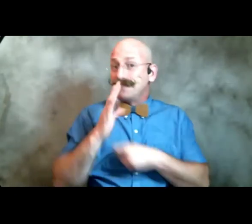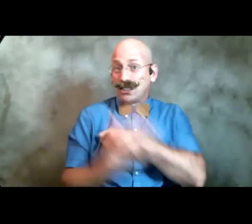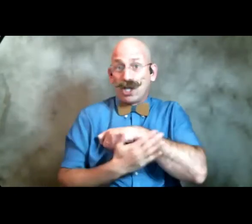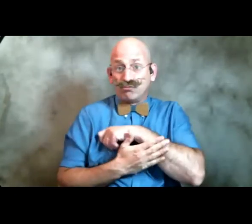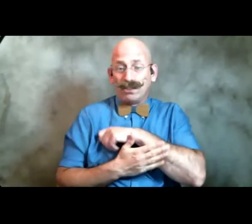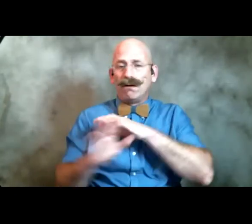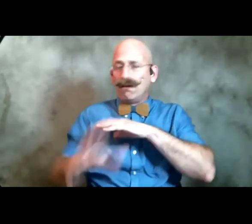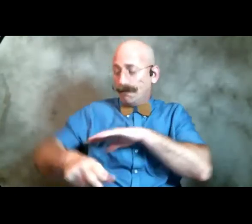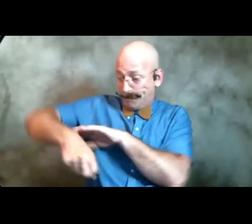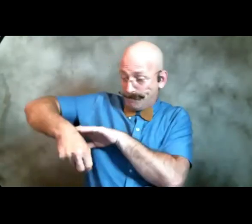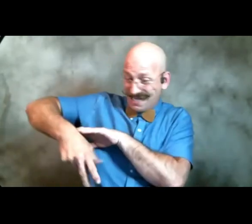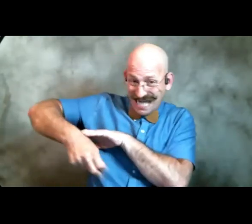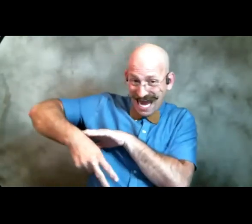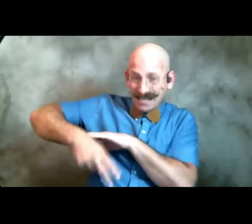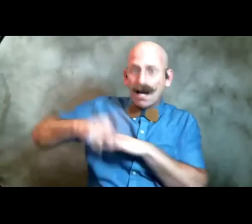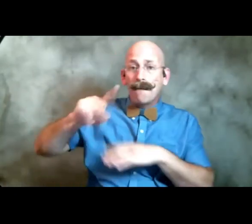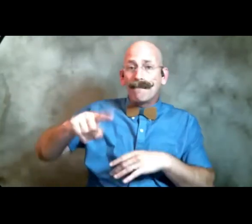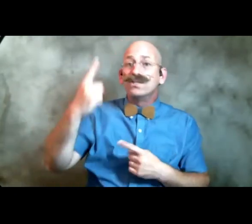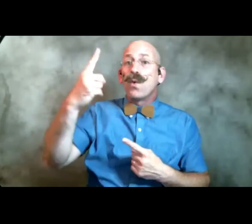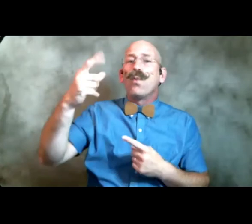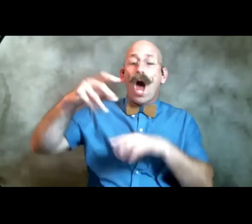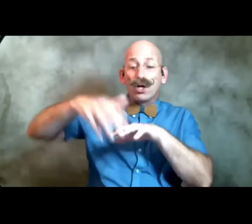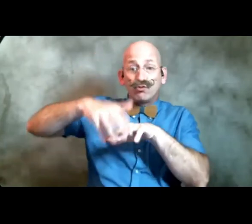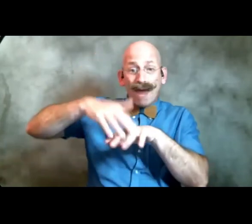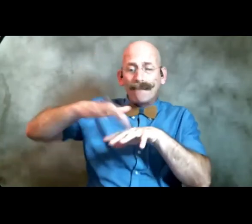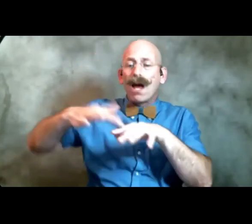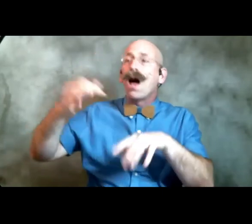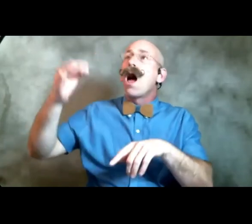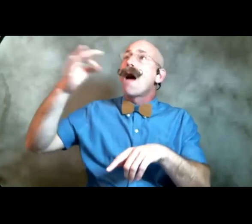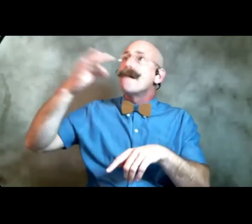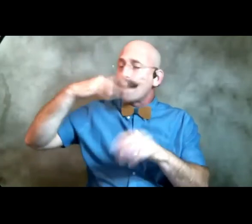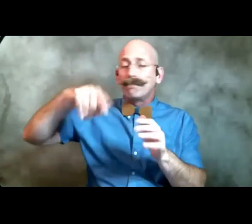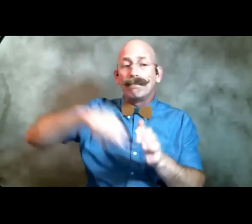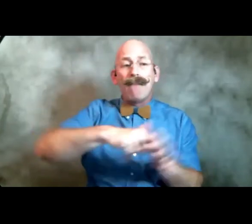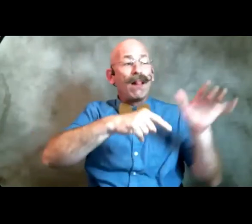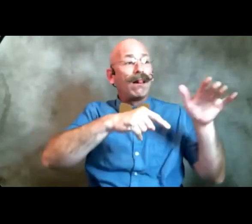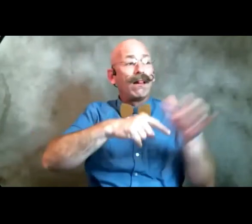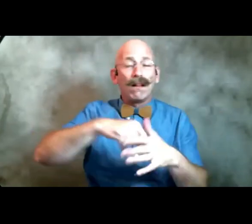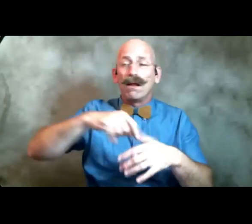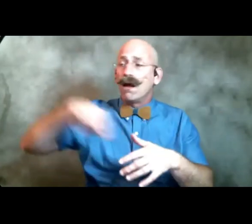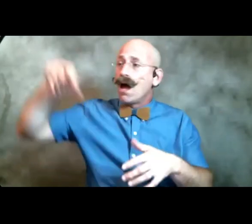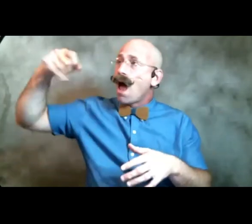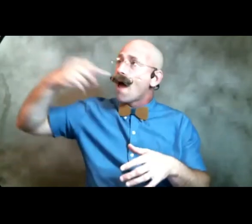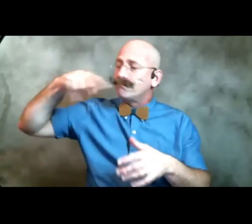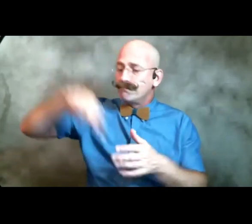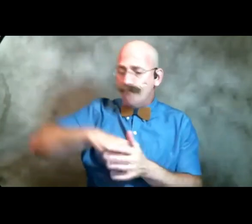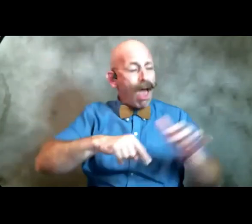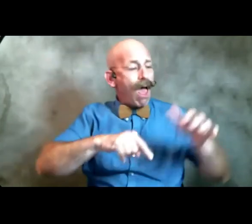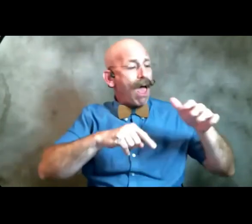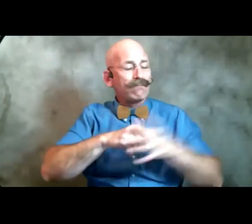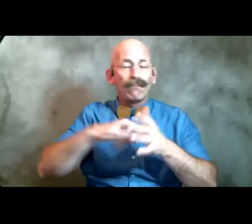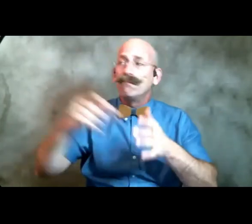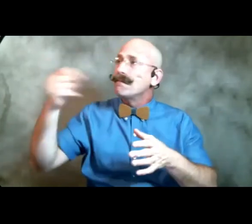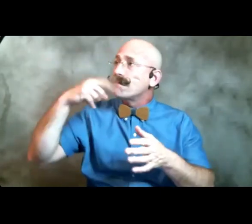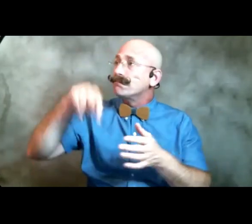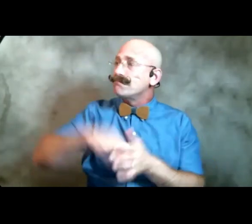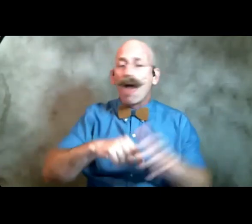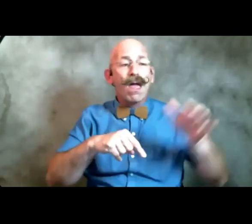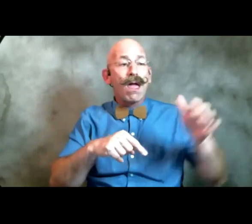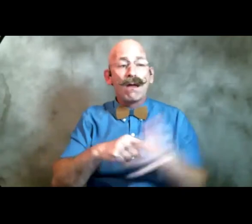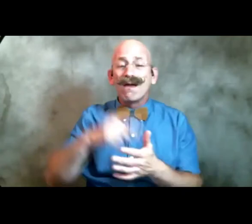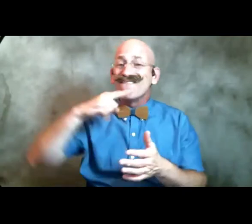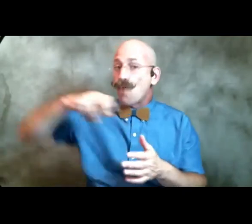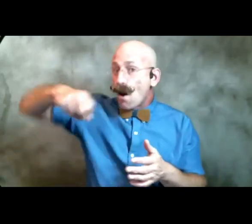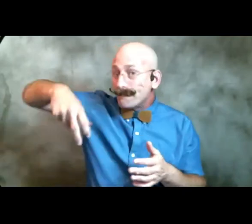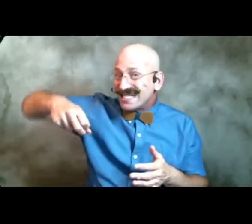swallow one grape for each strike of the clock as it strikes new year's on midnight midnight